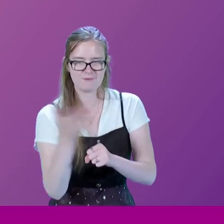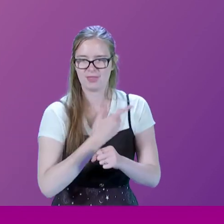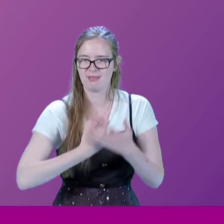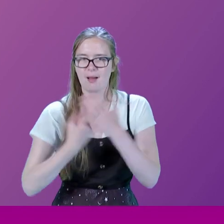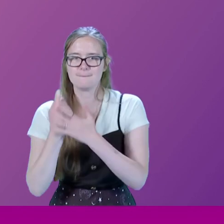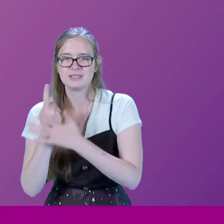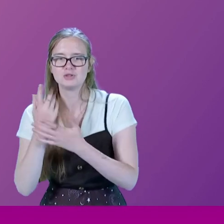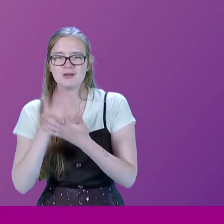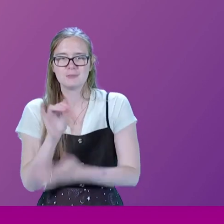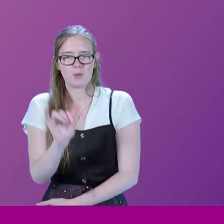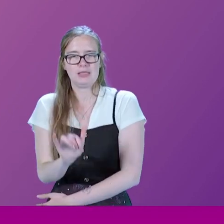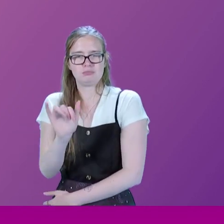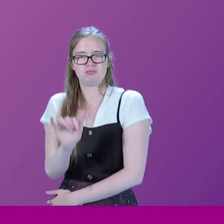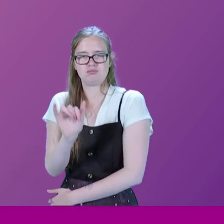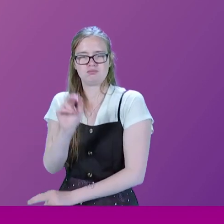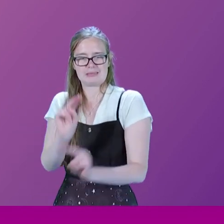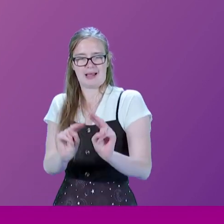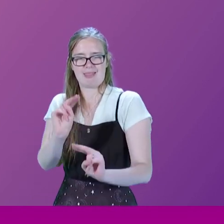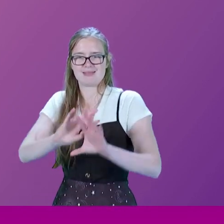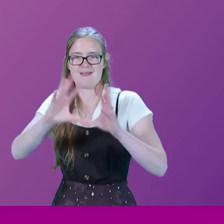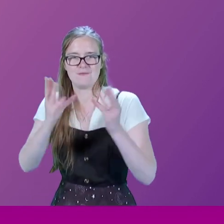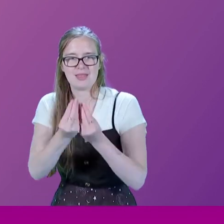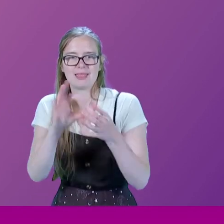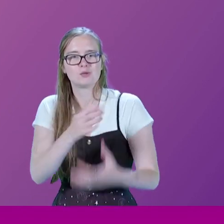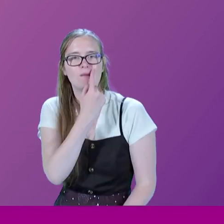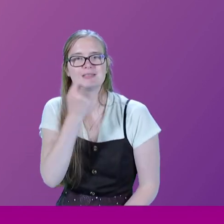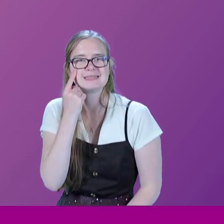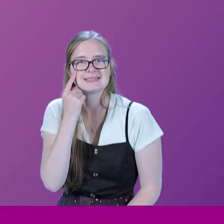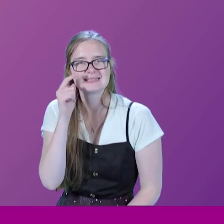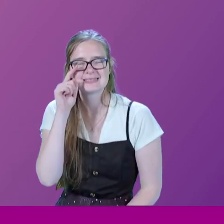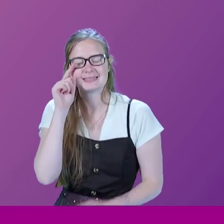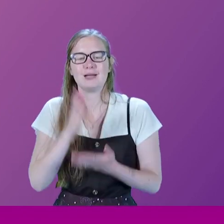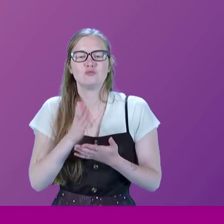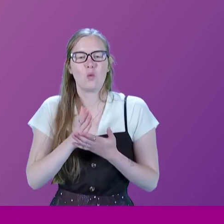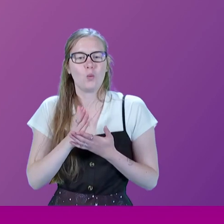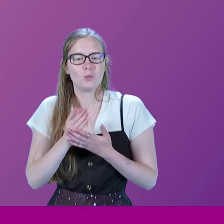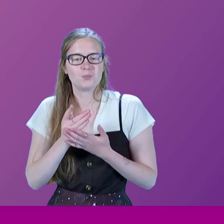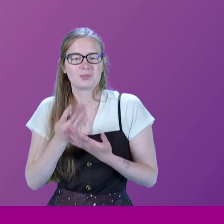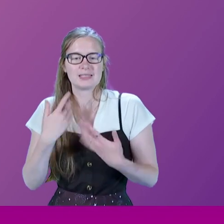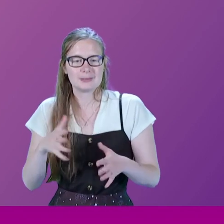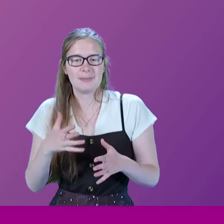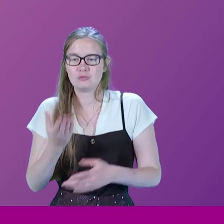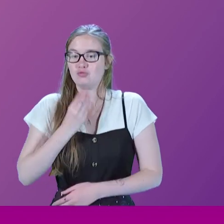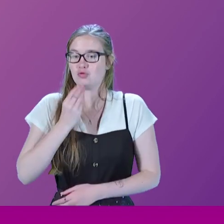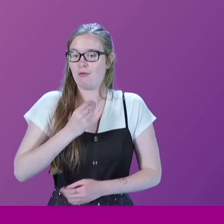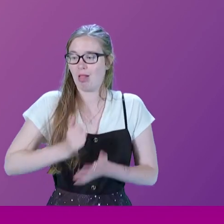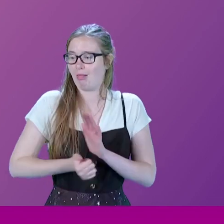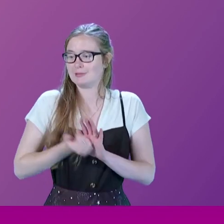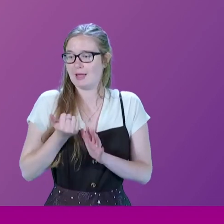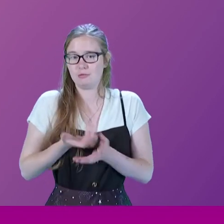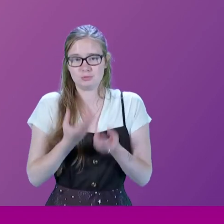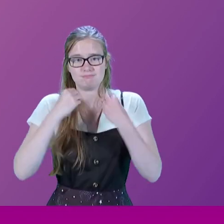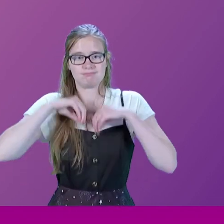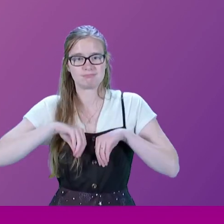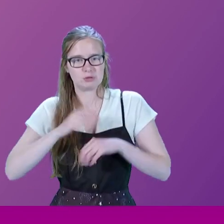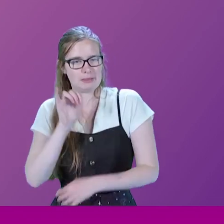constantly being skeptical about evidence. And I do indeed think that has been a most useful thing to be